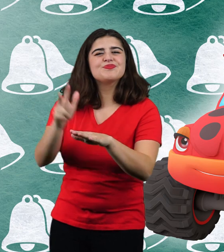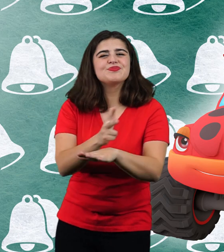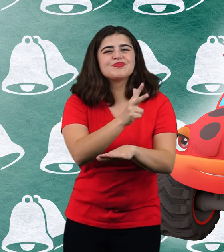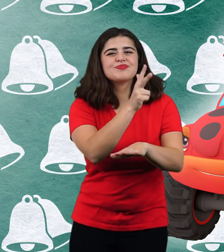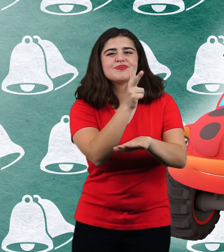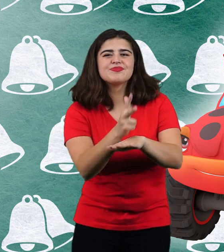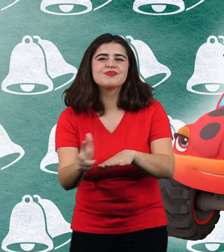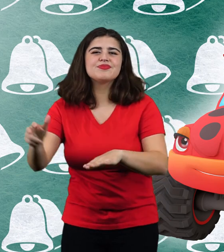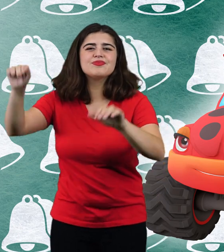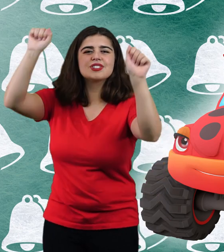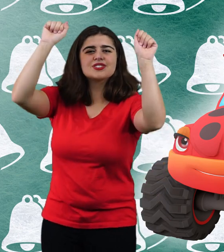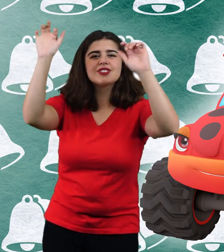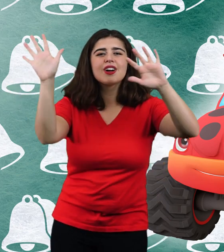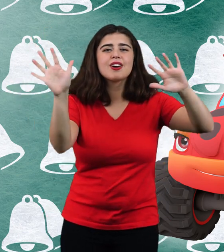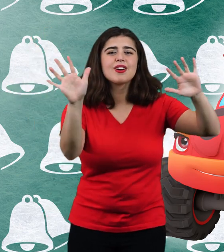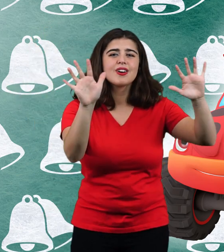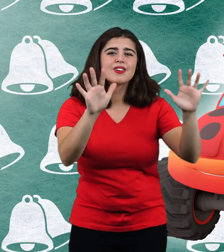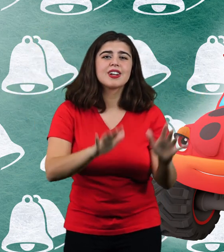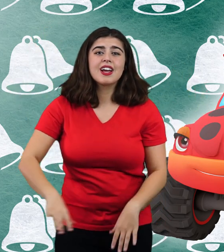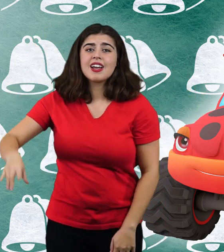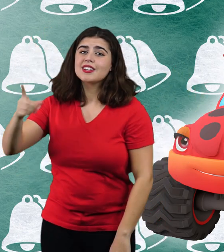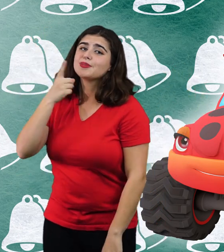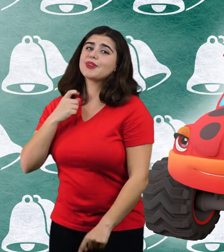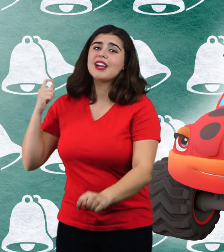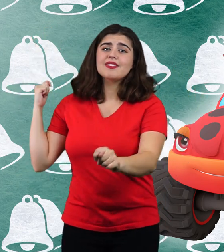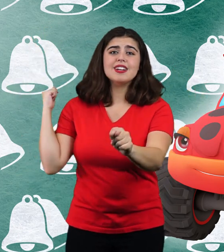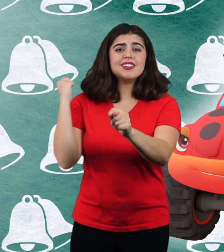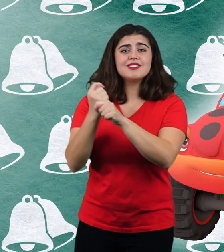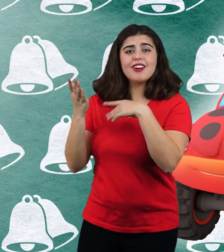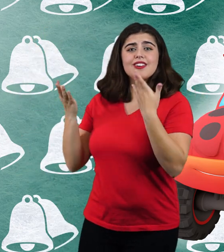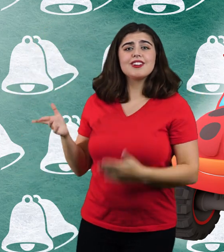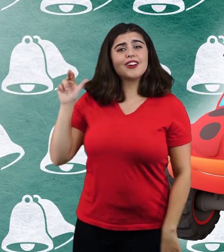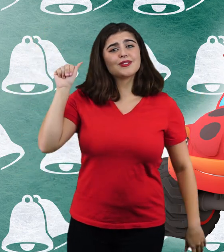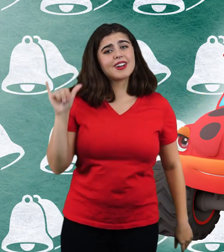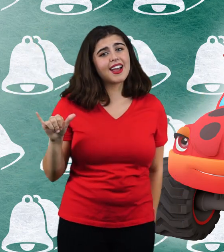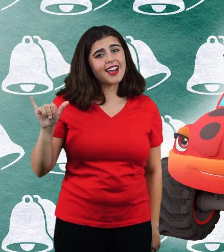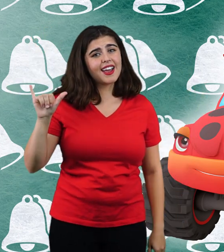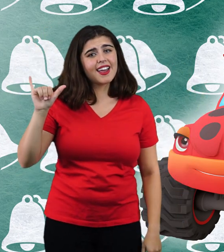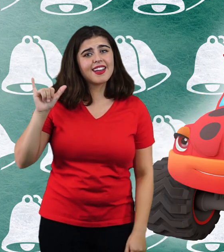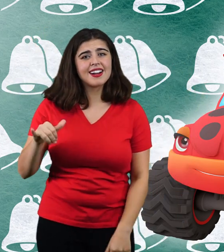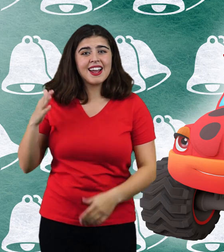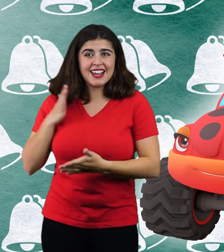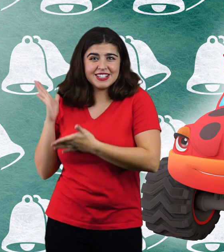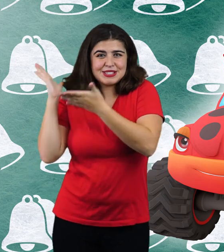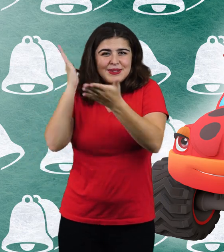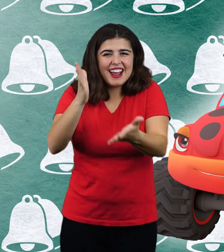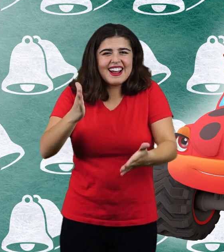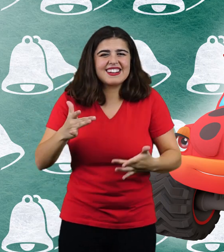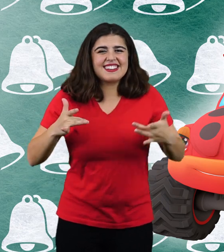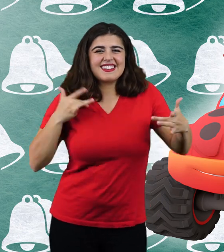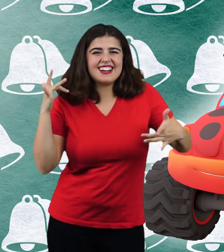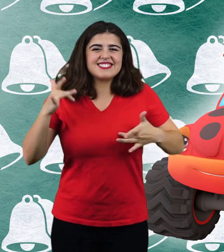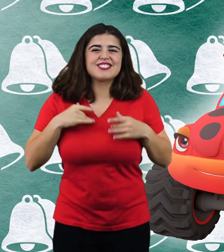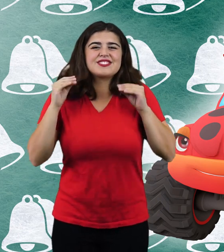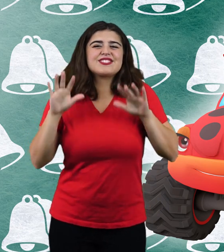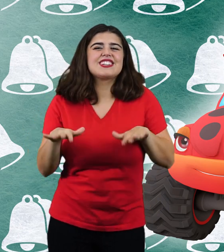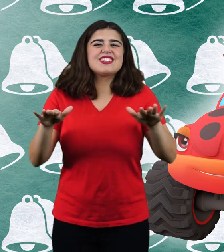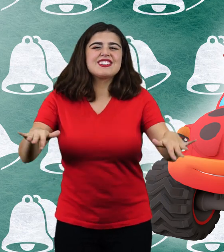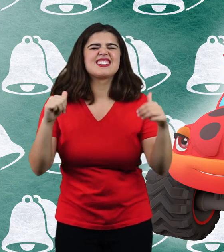Driving through the snow is a bright red truck called Ray He's spreading lots of cheer